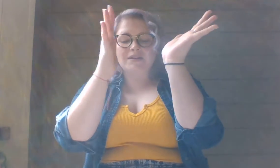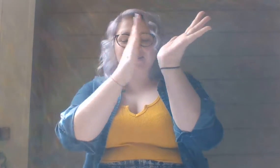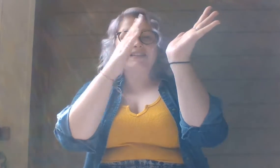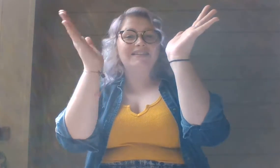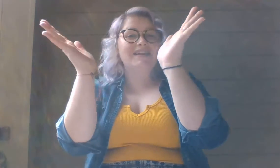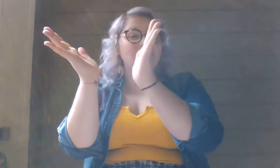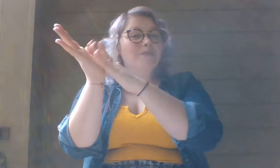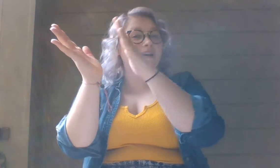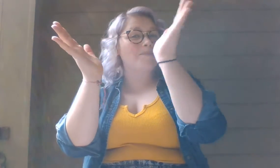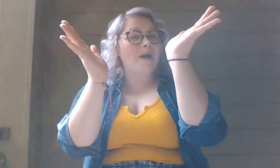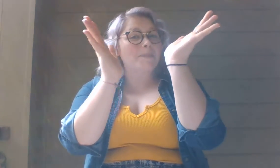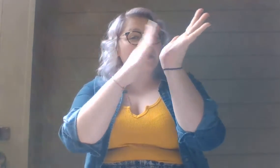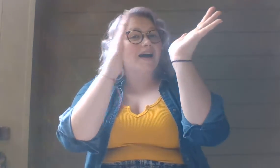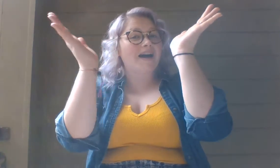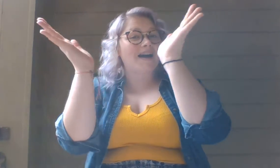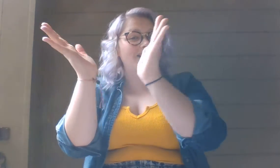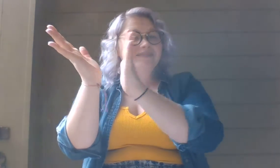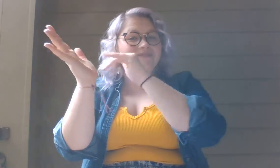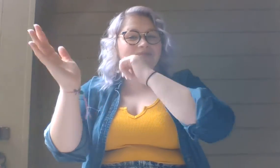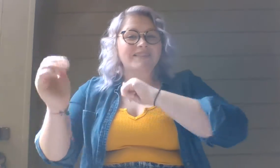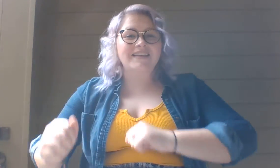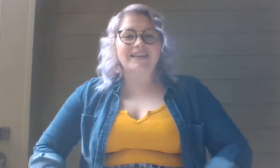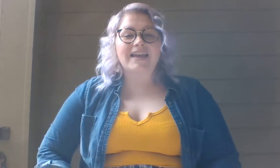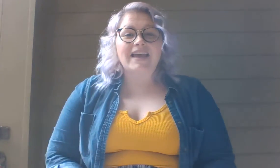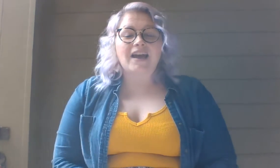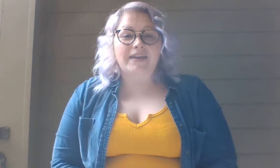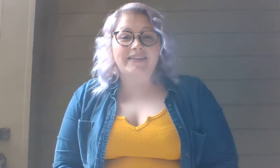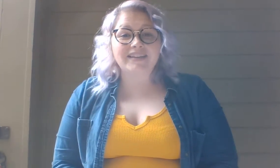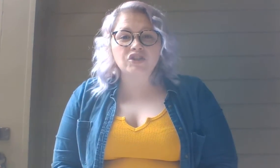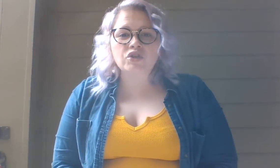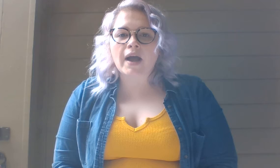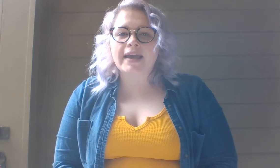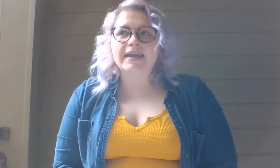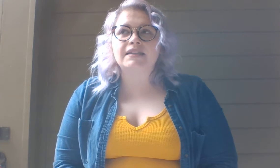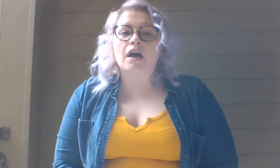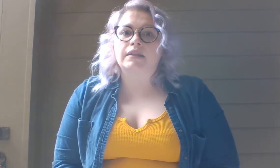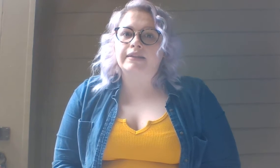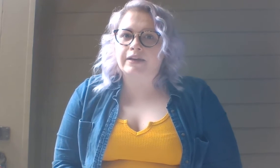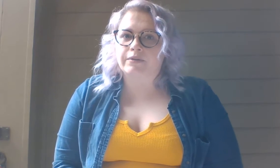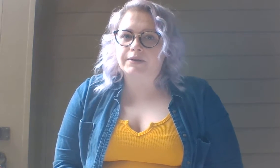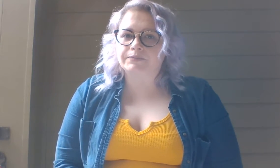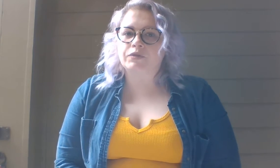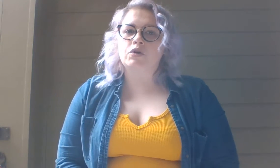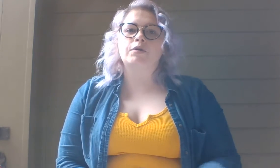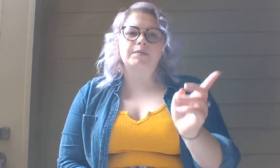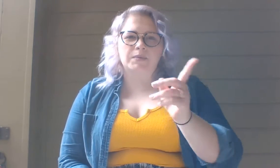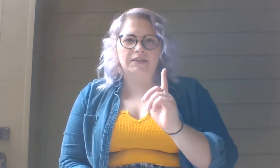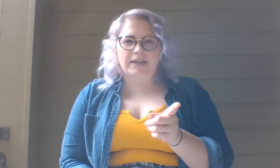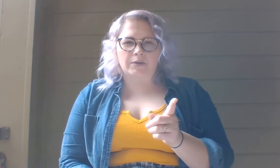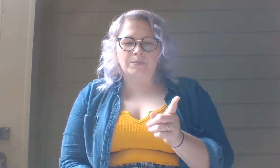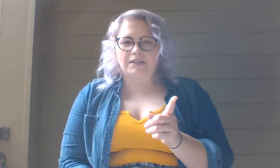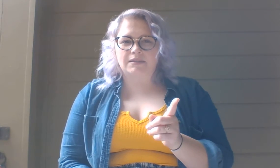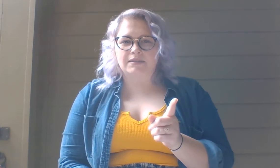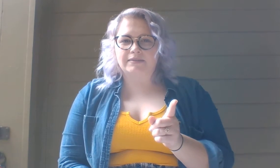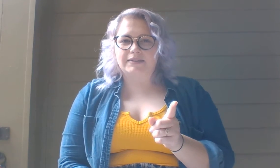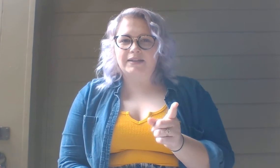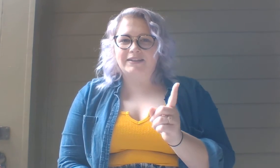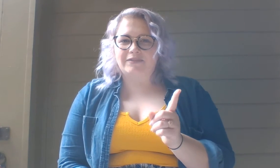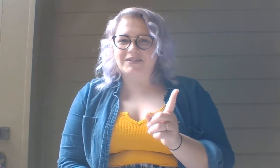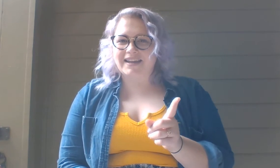bonitas para papá. Let's try it allegro. Who remembers what allegro means? I'll give you